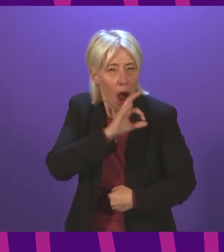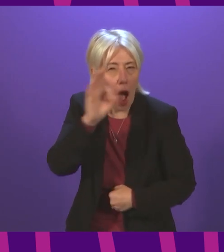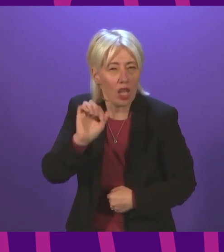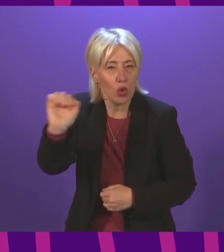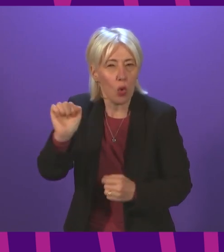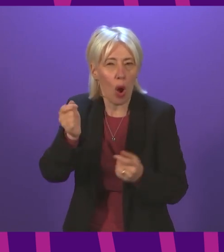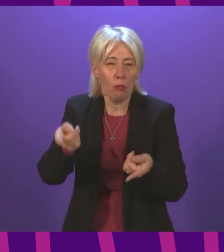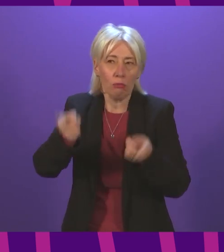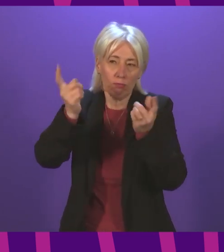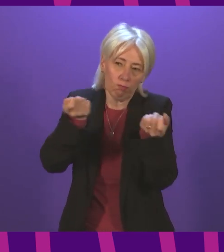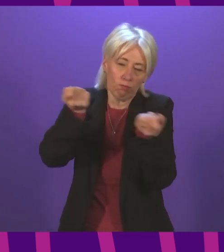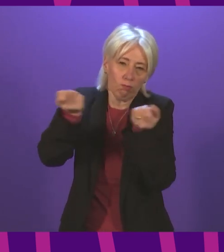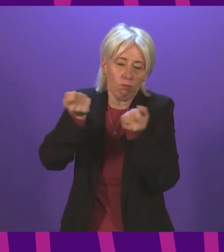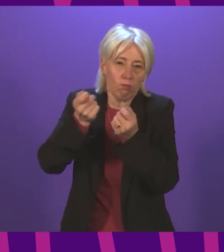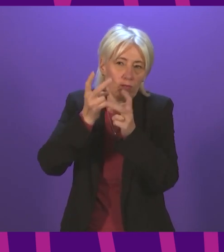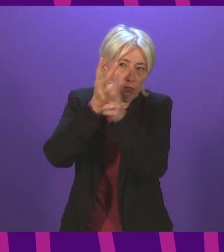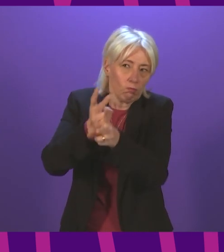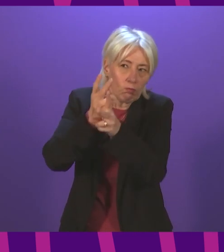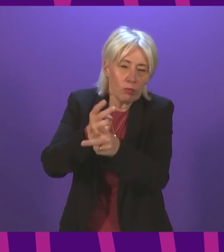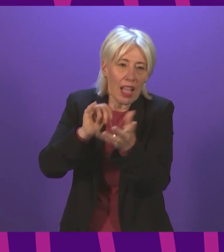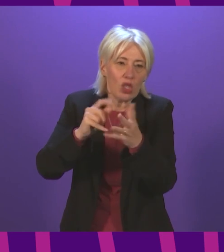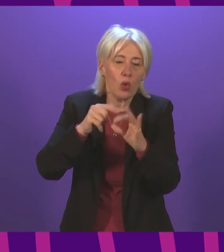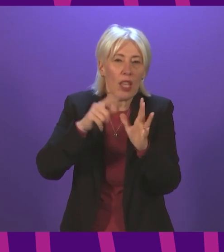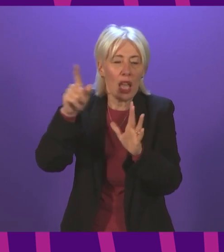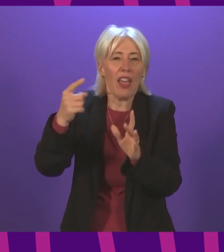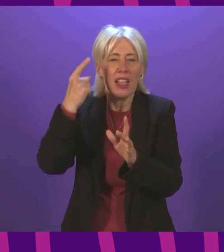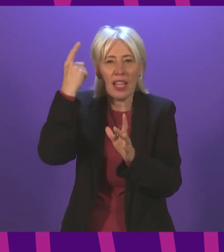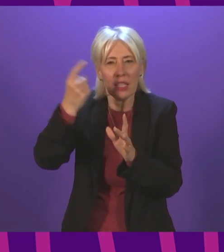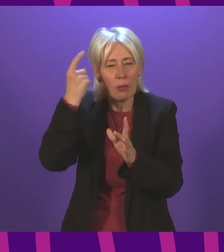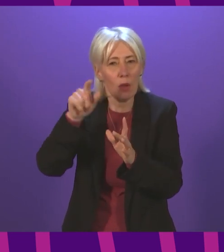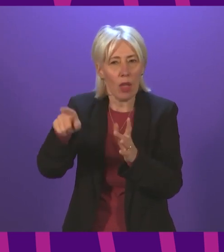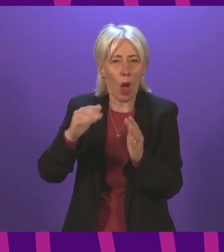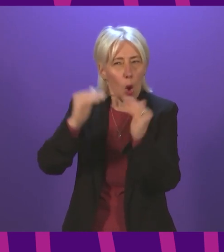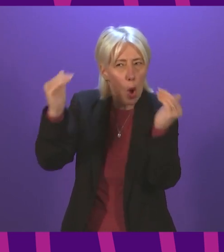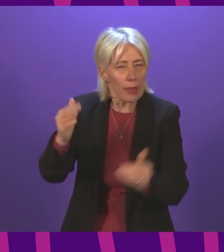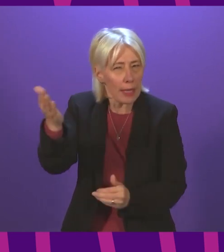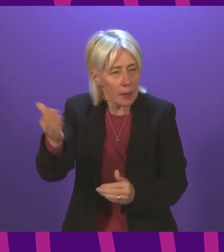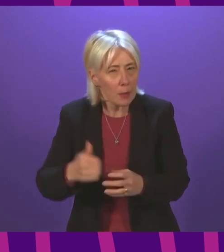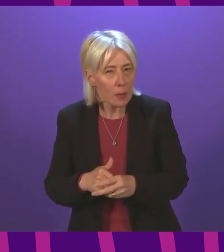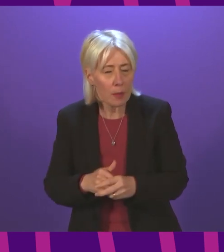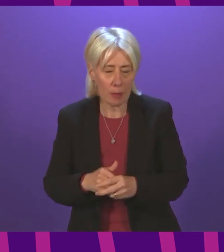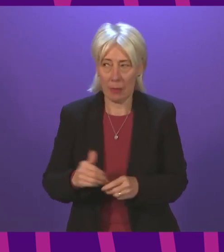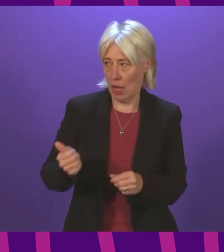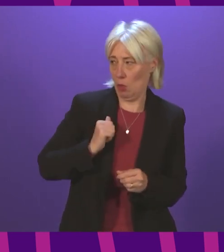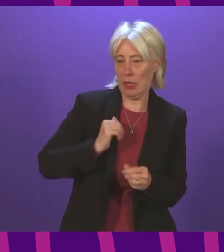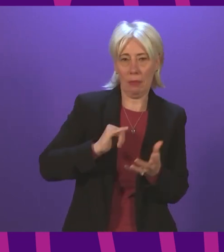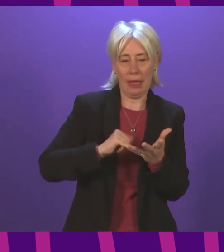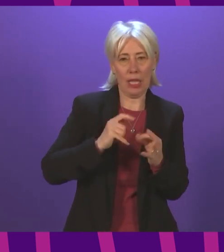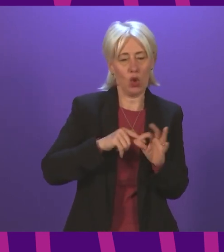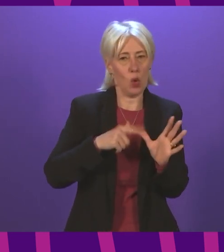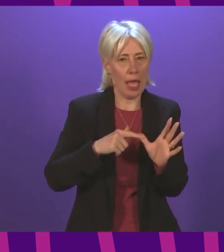were they looking at the question of equality? First Minister. Well, I would expect the SQA and all